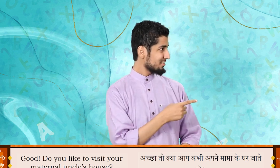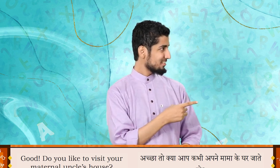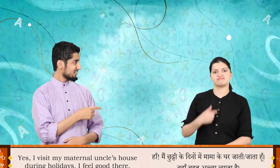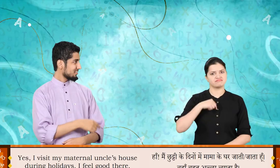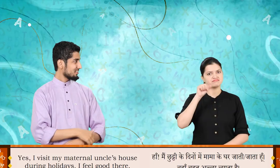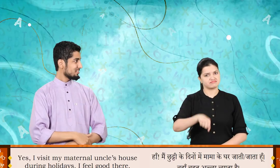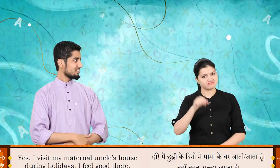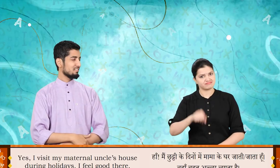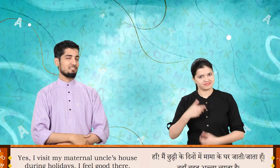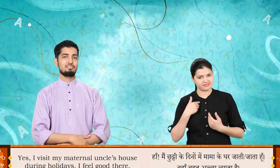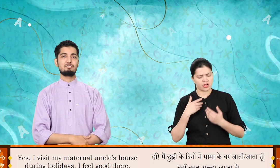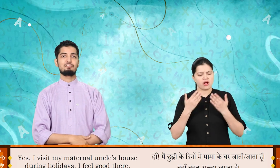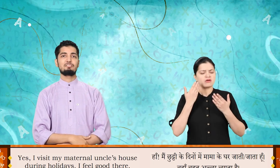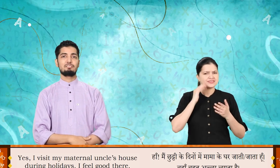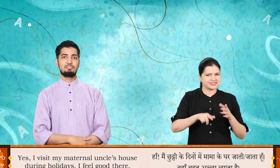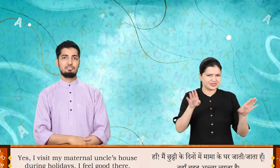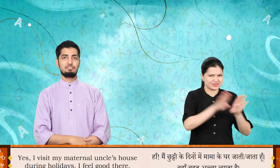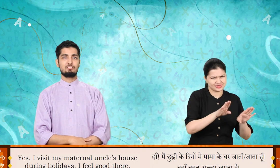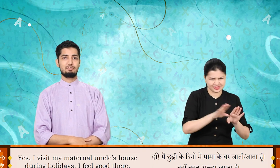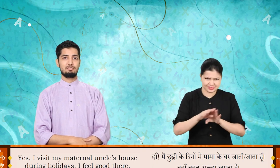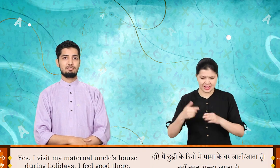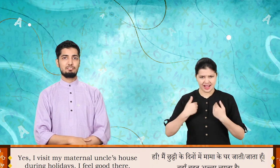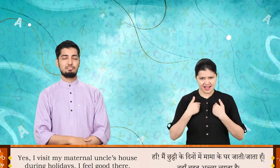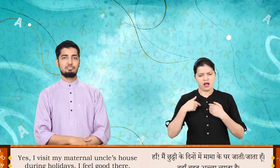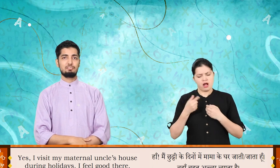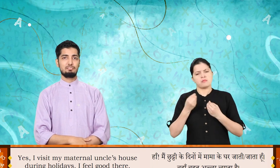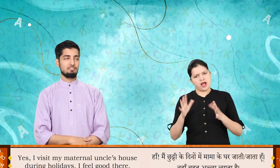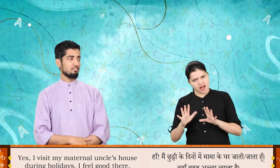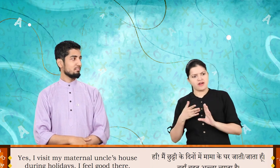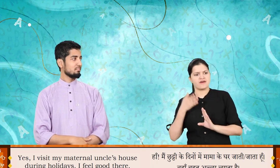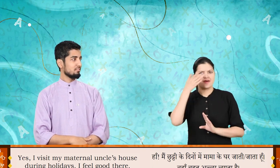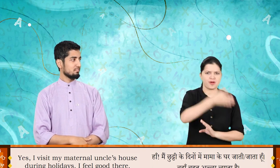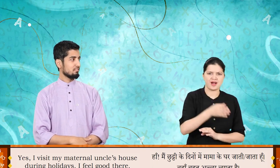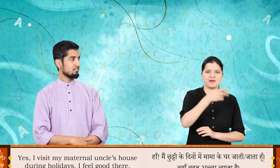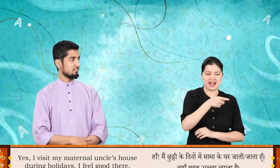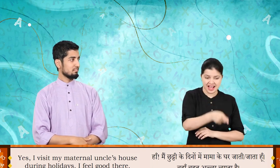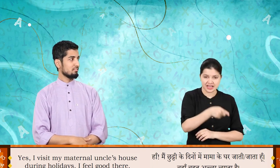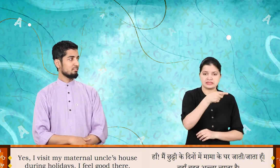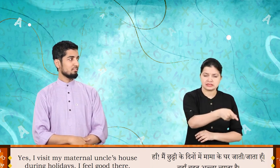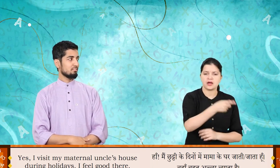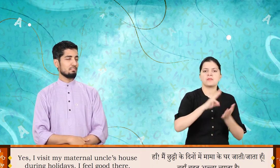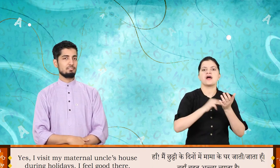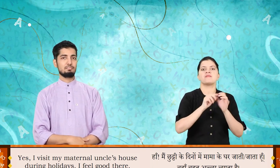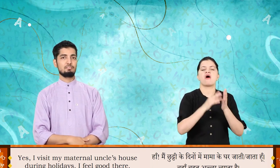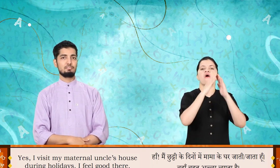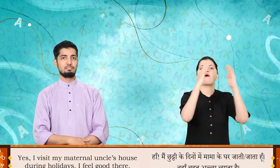Yes. I visit my maternal uncle's house during holidays. I feel good there.